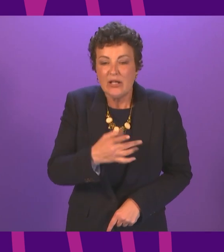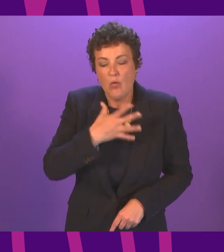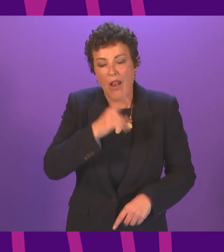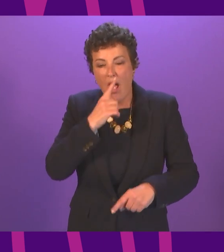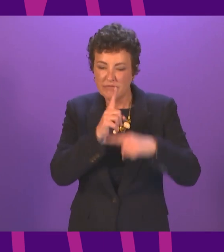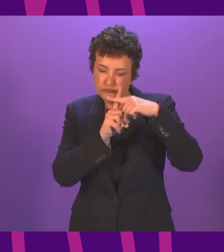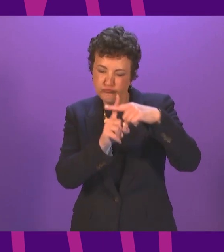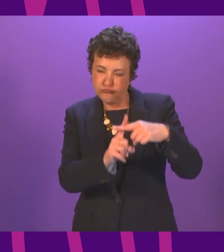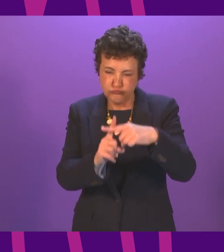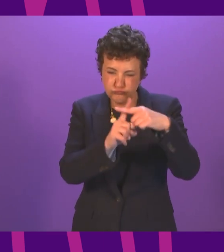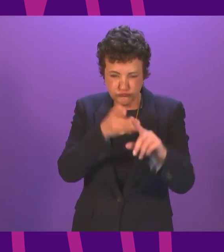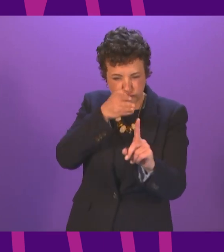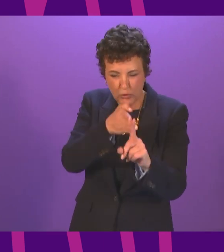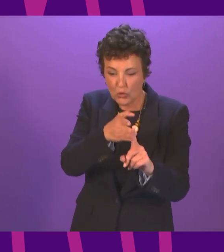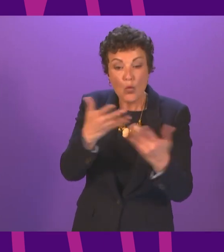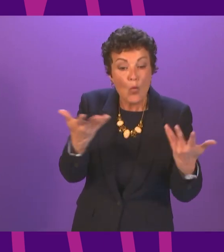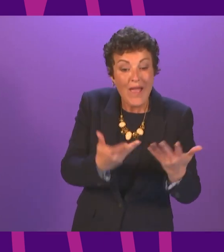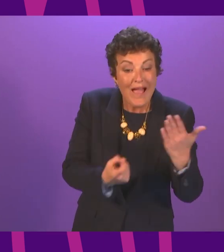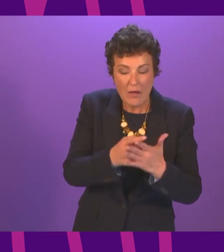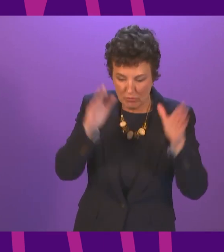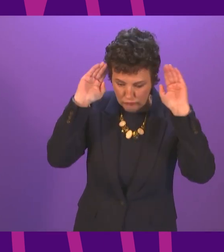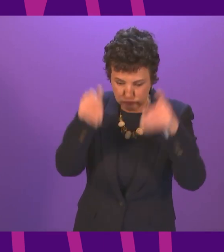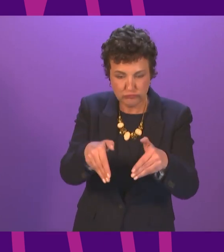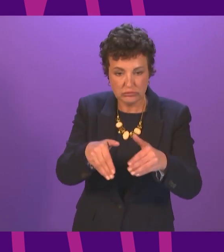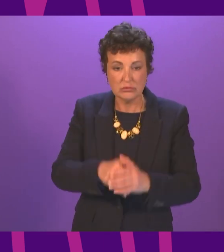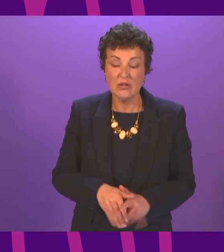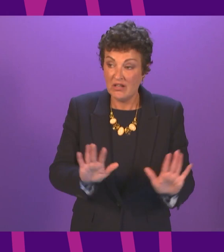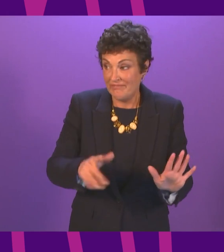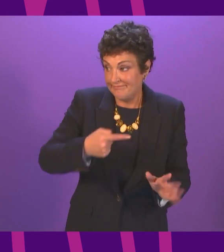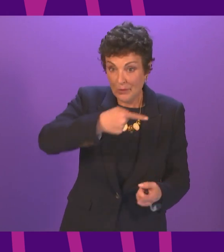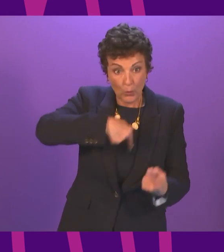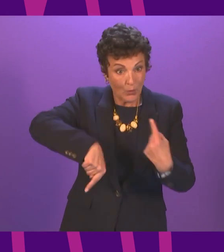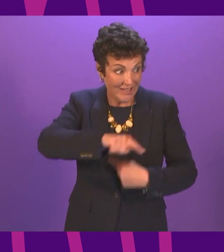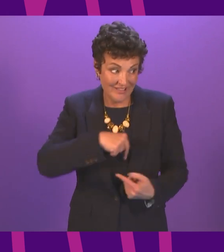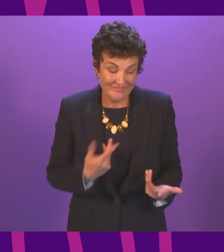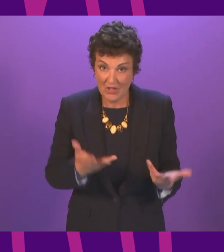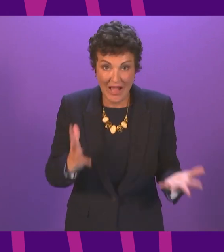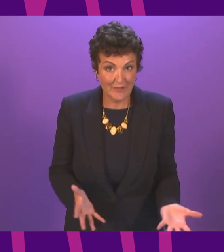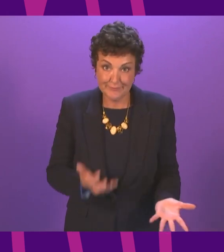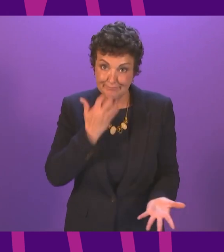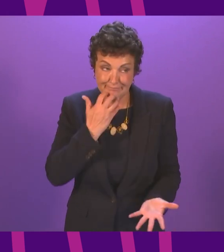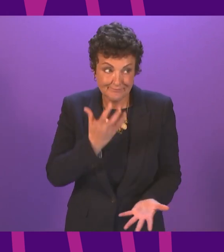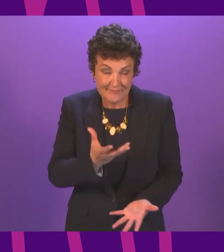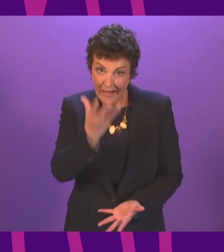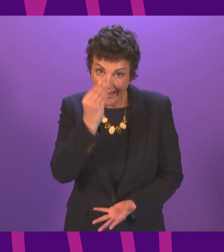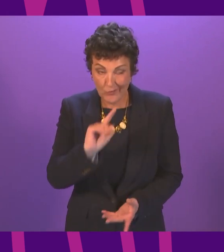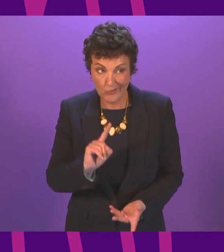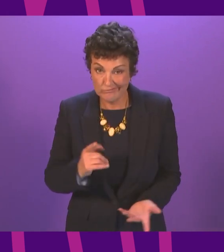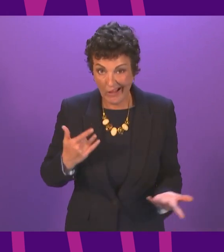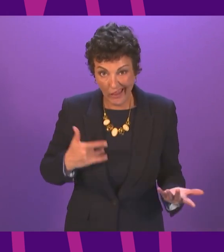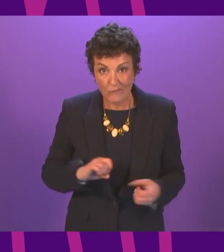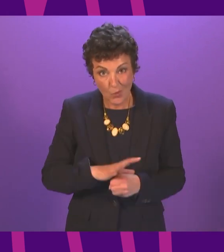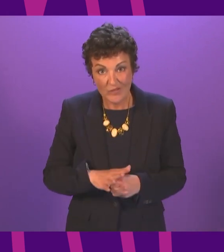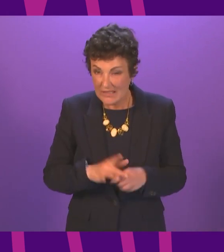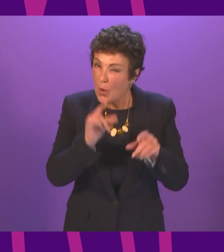just as we have had to learn to live with, for example, seasonal flu outbreaks, we are going to have to learn to live